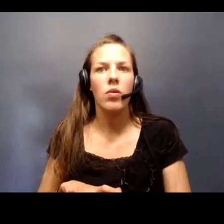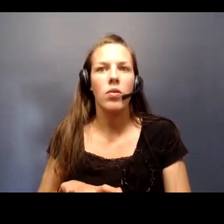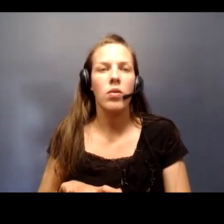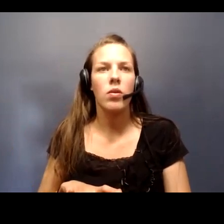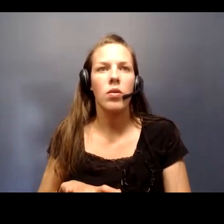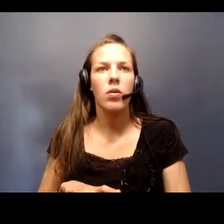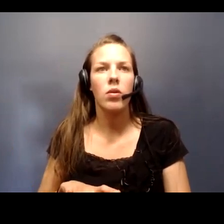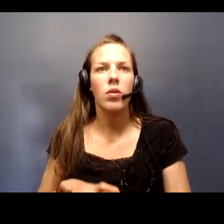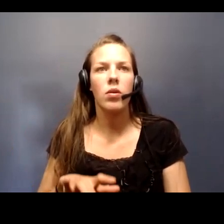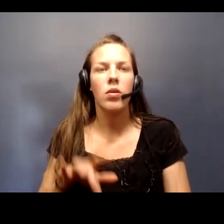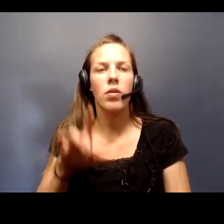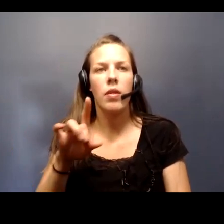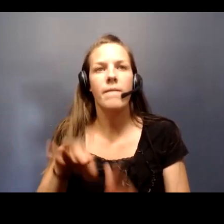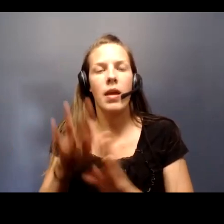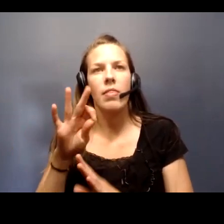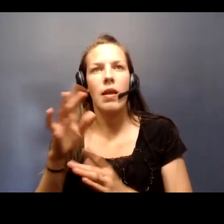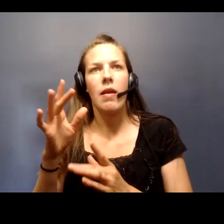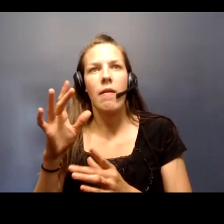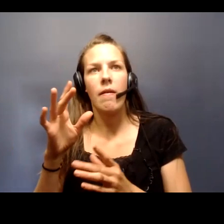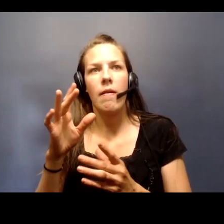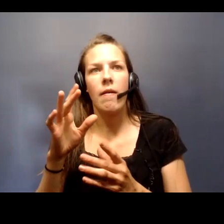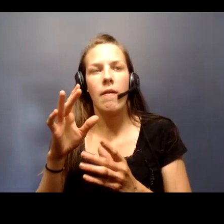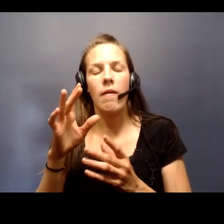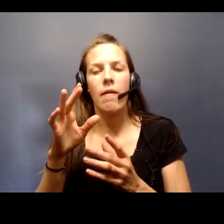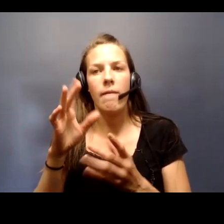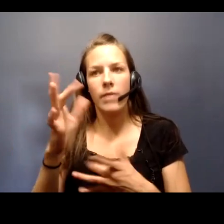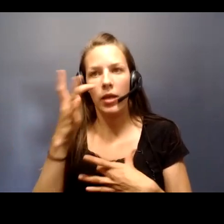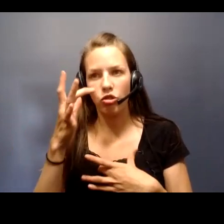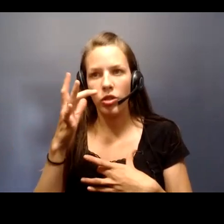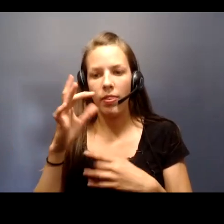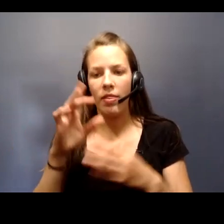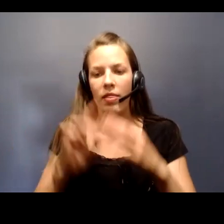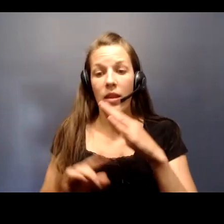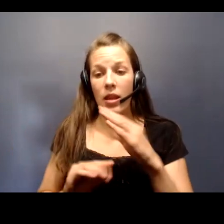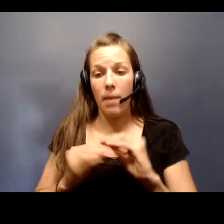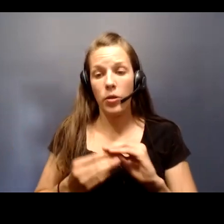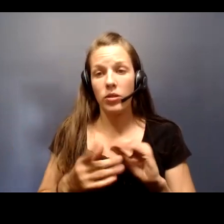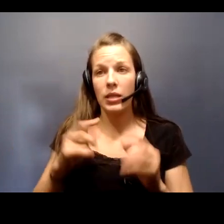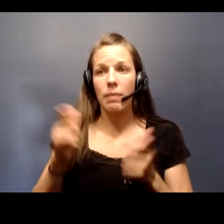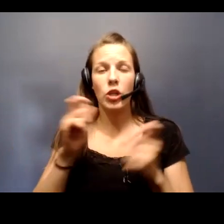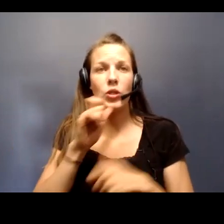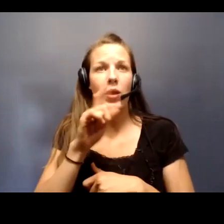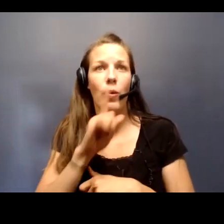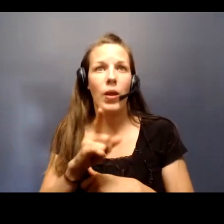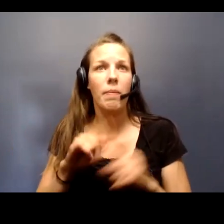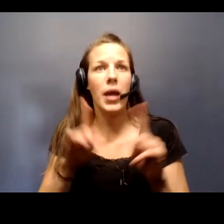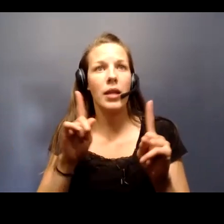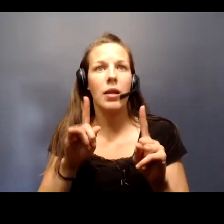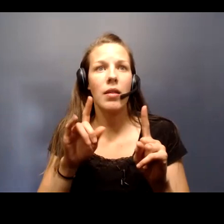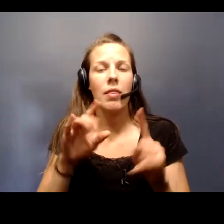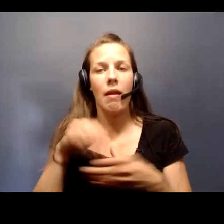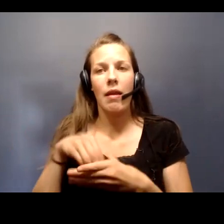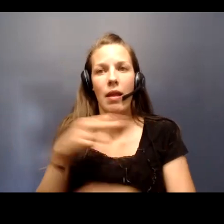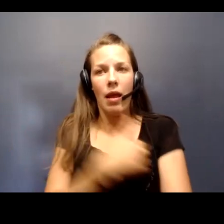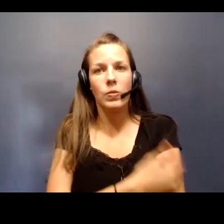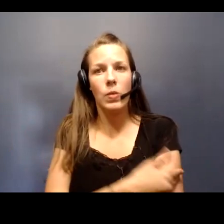the infections, the denominator gets big. So that's not real. But the in-hospital